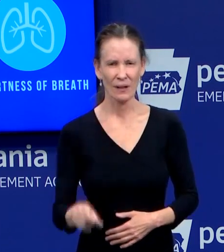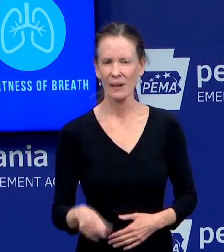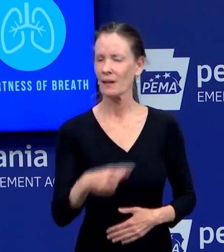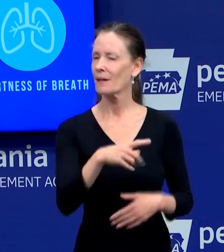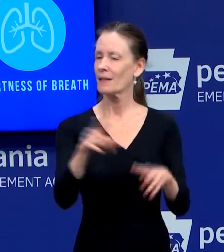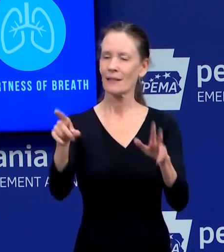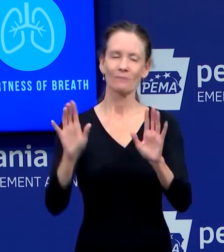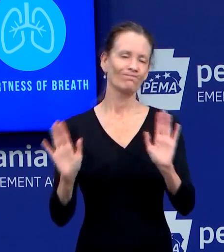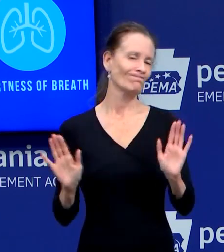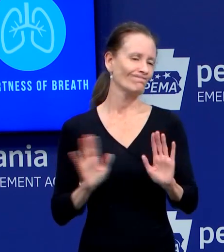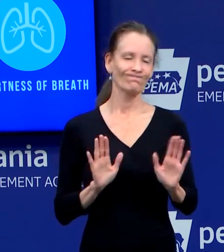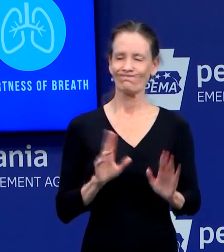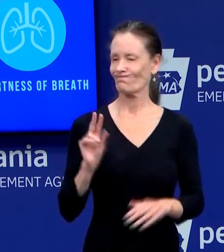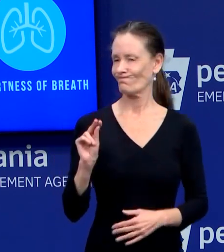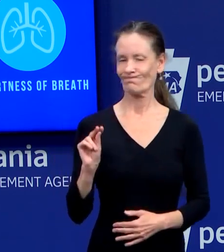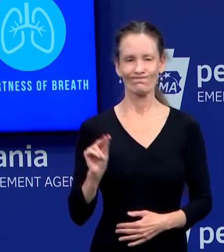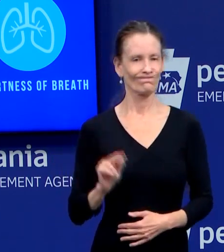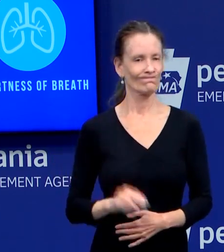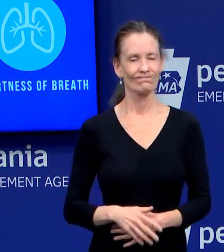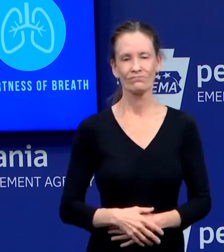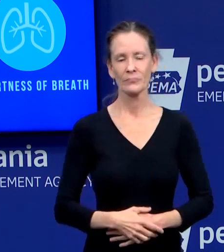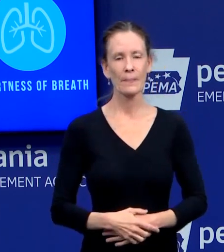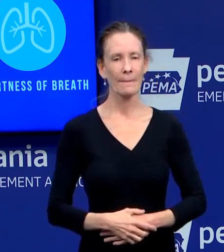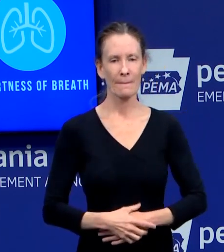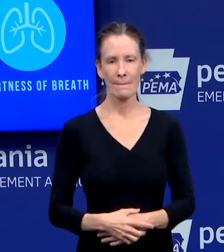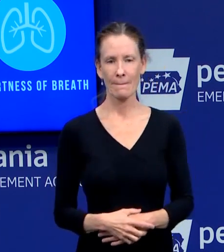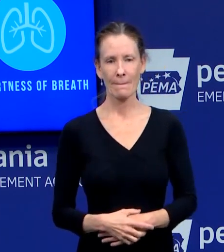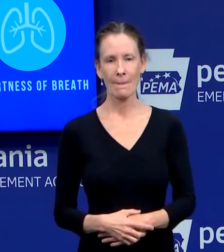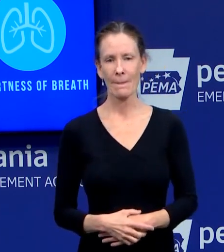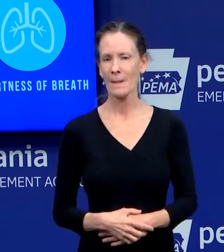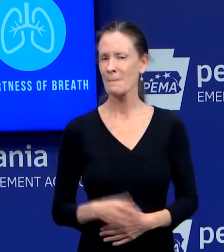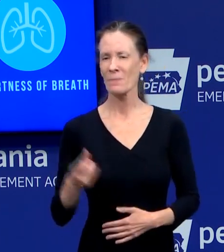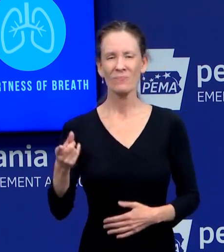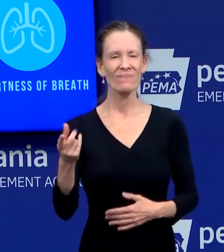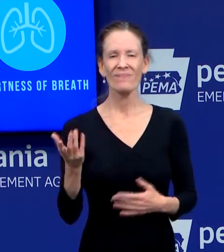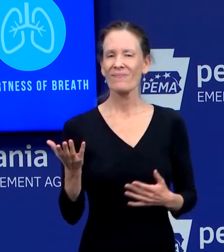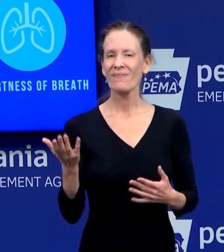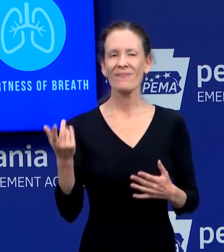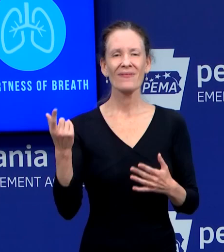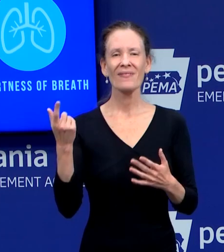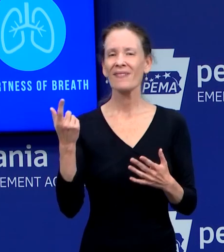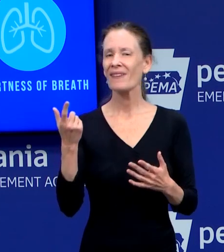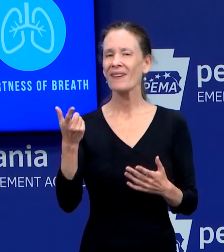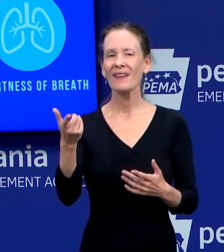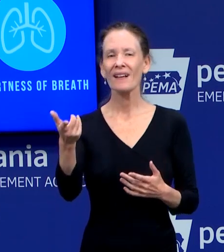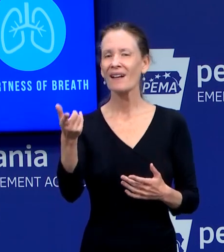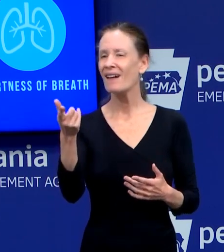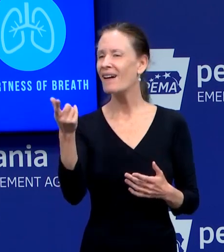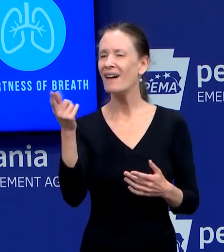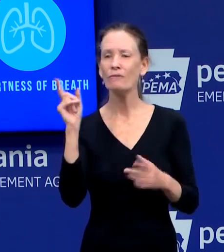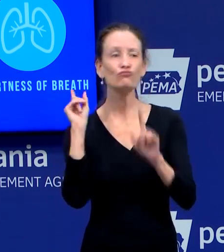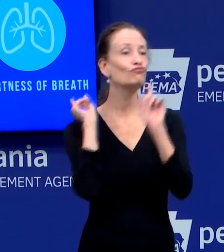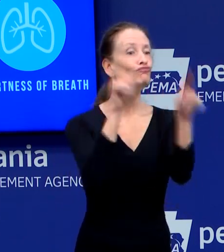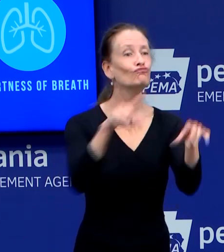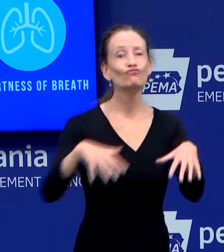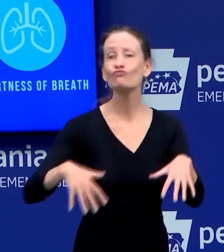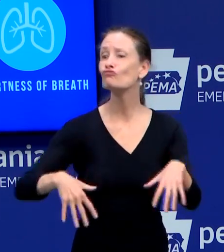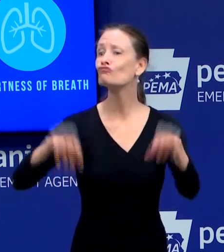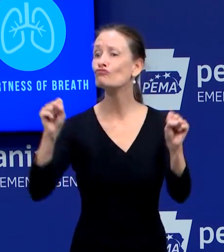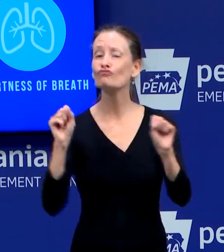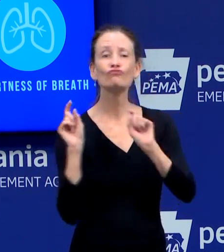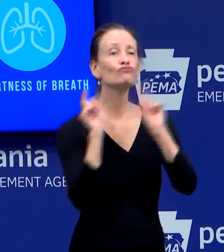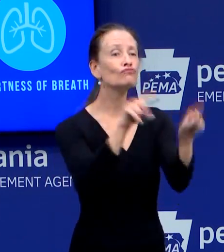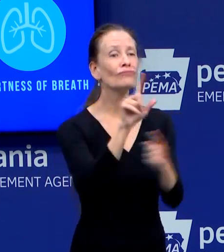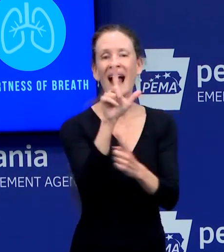a person can't get tested by a private lab without going to a healthcare provider, and we're recommending that, I mean, if a healthcare provider feels someone